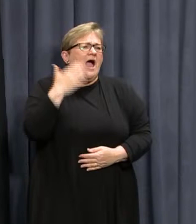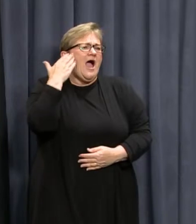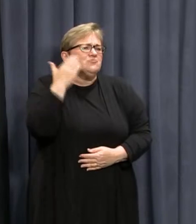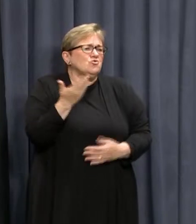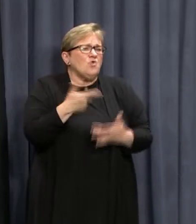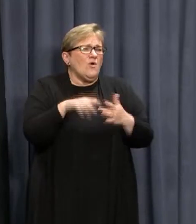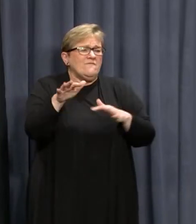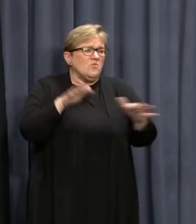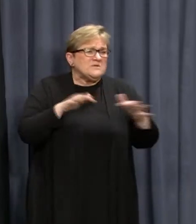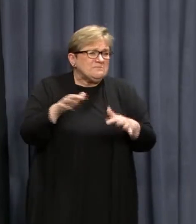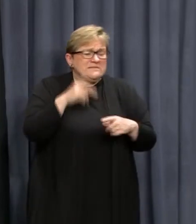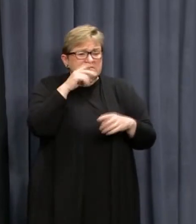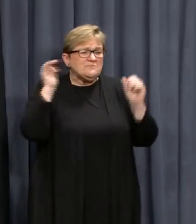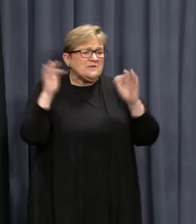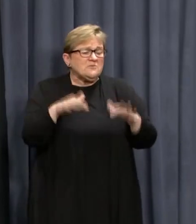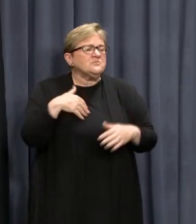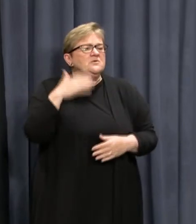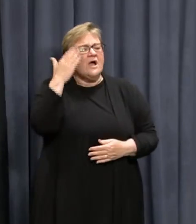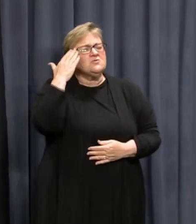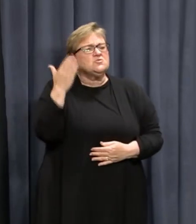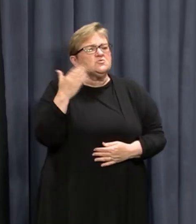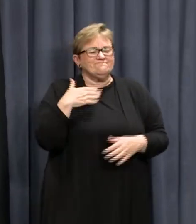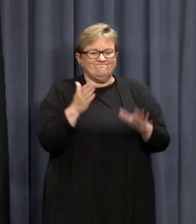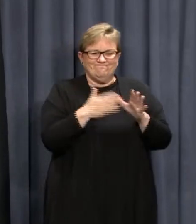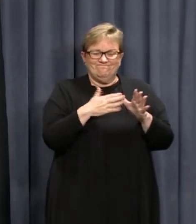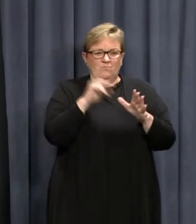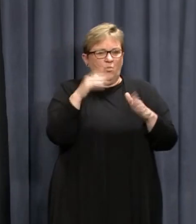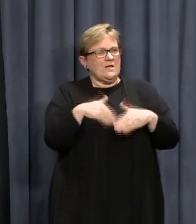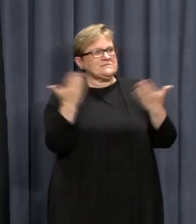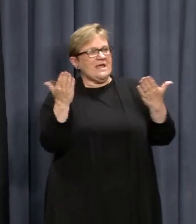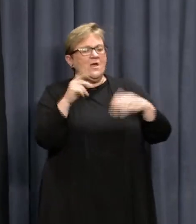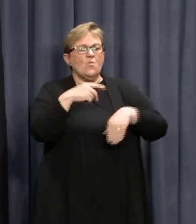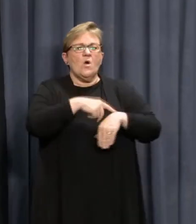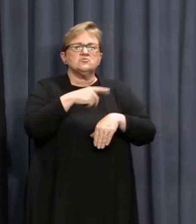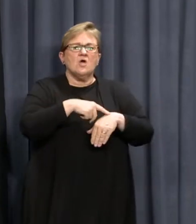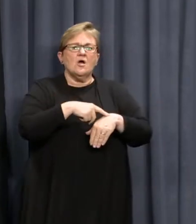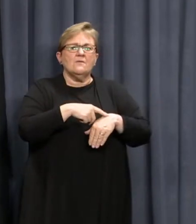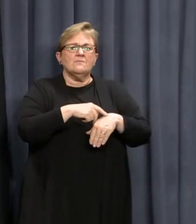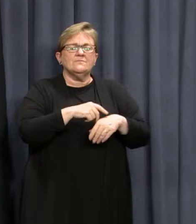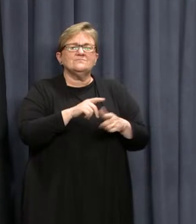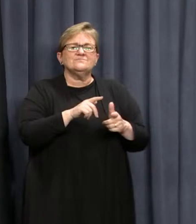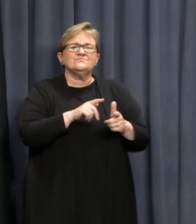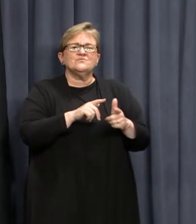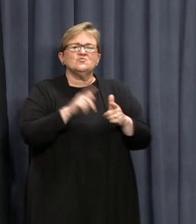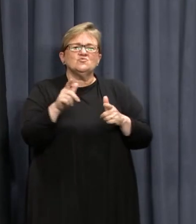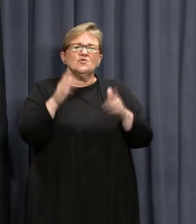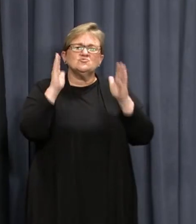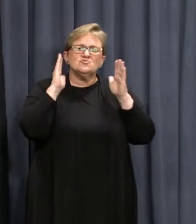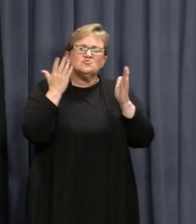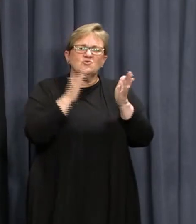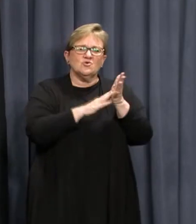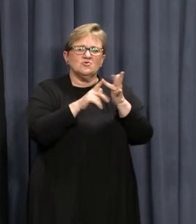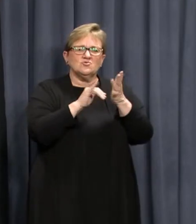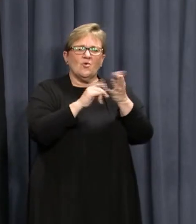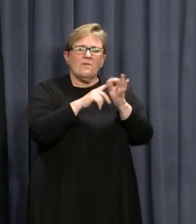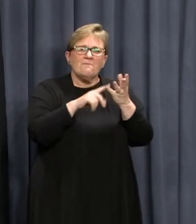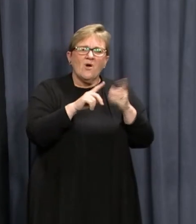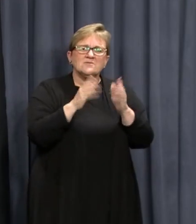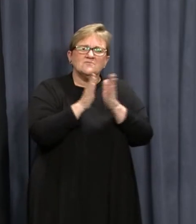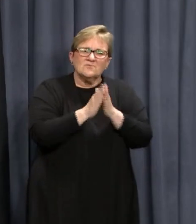don't know how busy it was, but it depends upon what day and what time you go to churches or mosques or